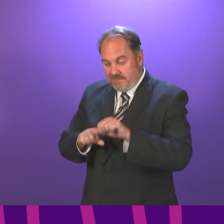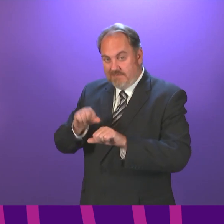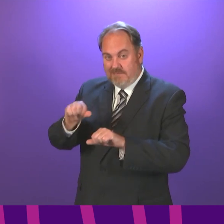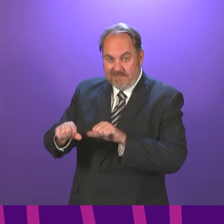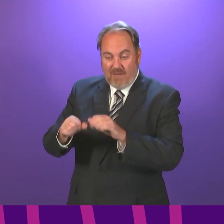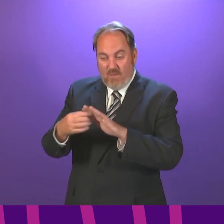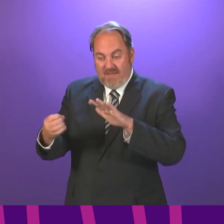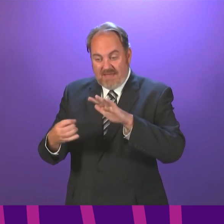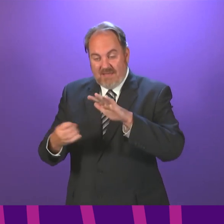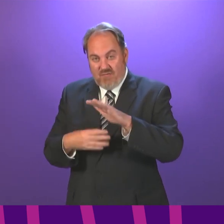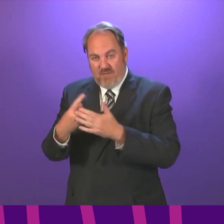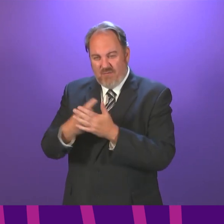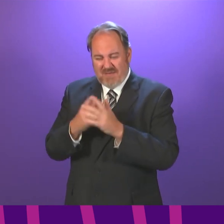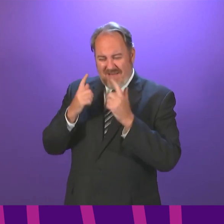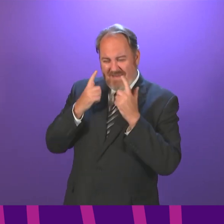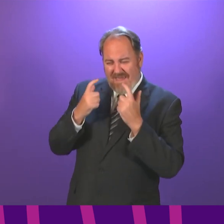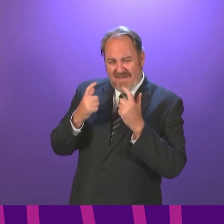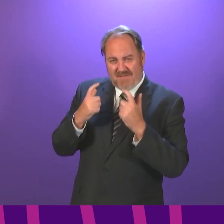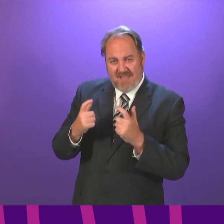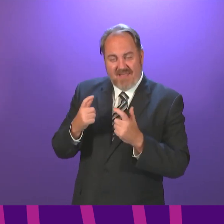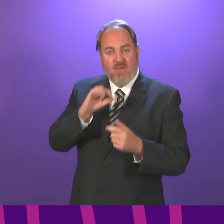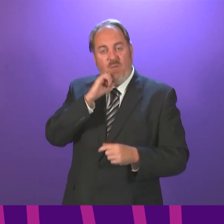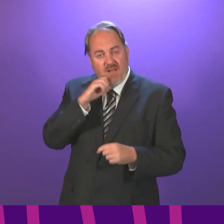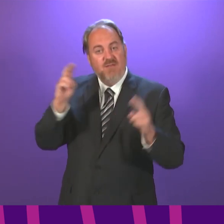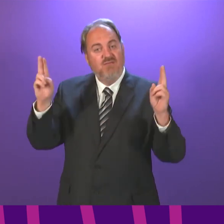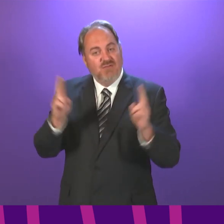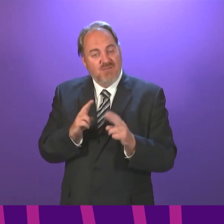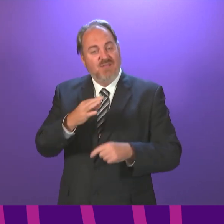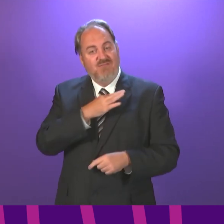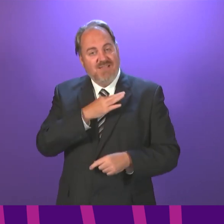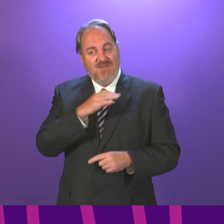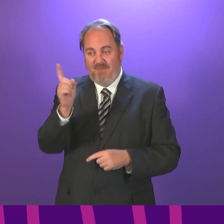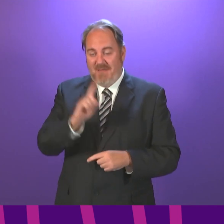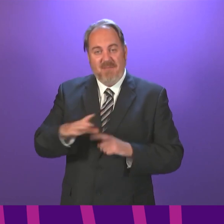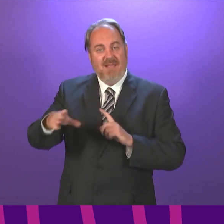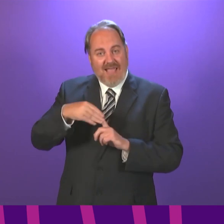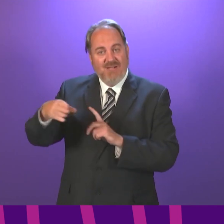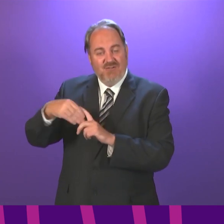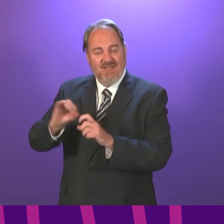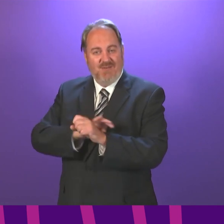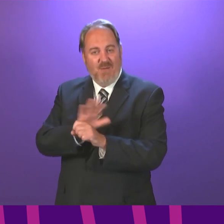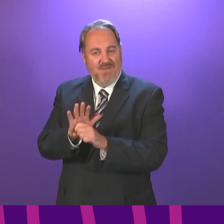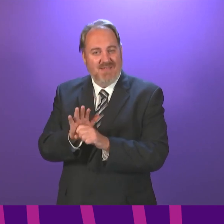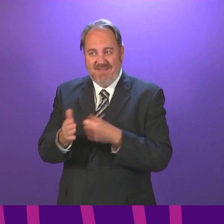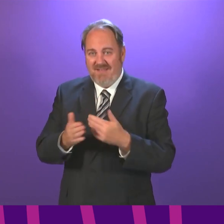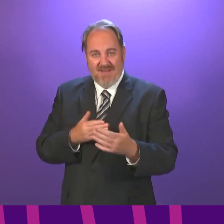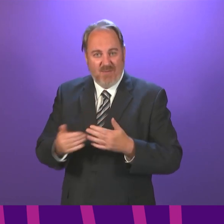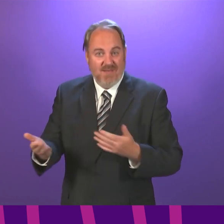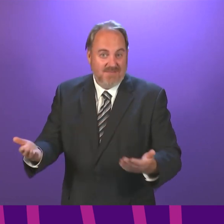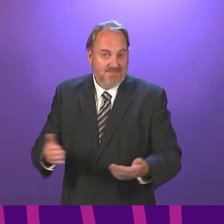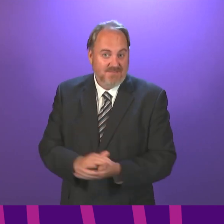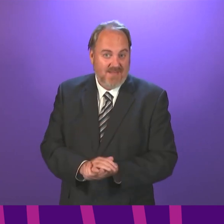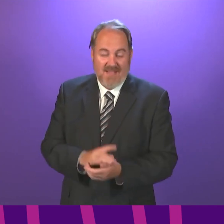the number of people who will suffer from long Covid. All of that, of course, hangs together, and all of that is in the interests of GPs as well as in the interests of everyone else.